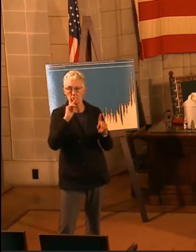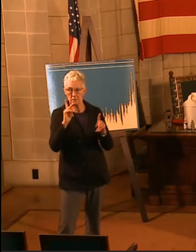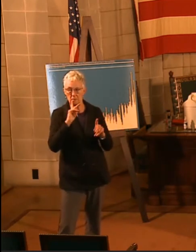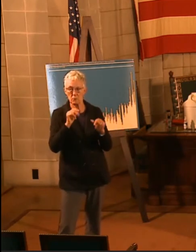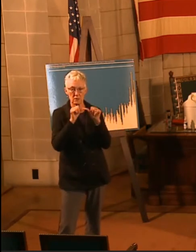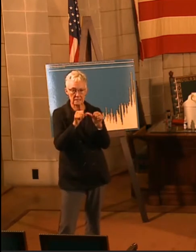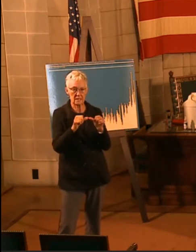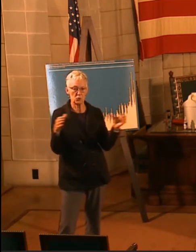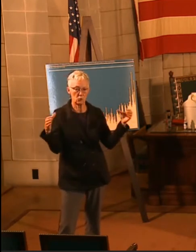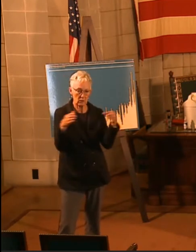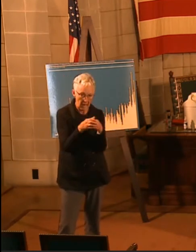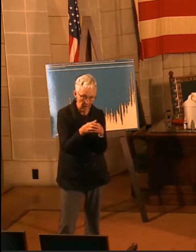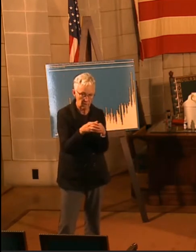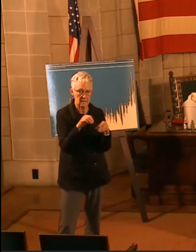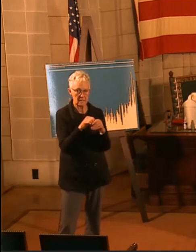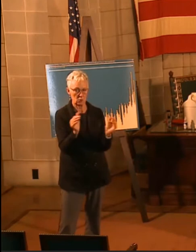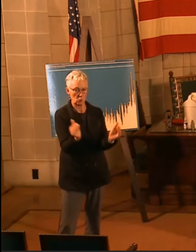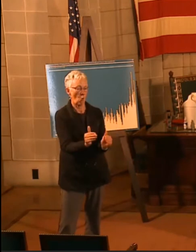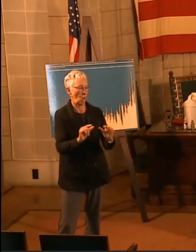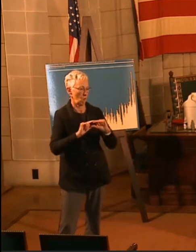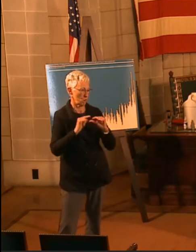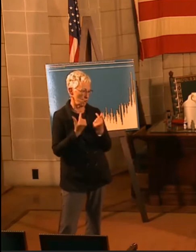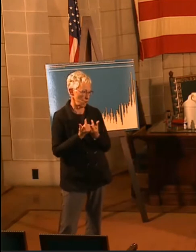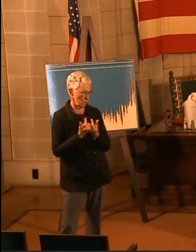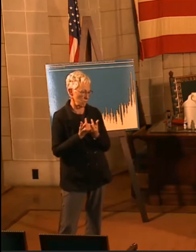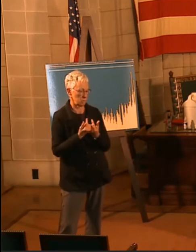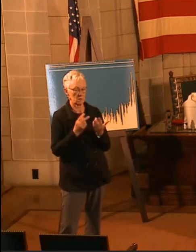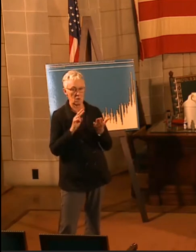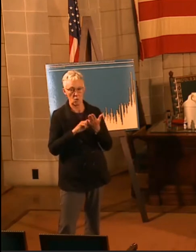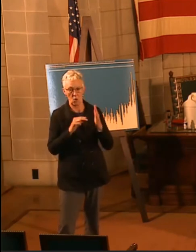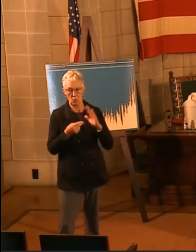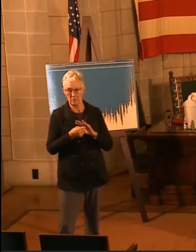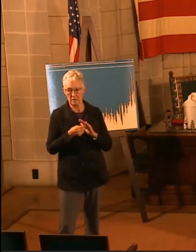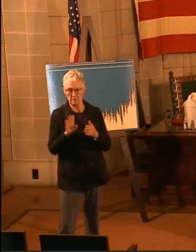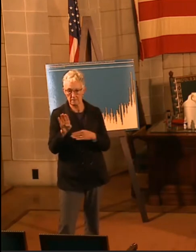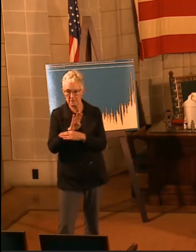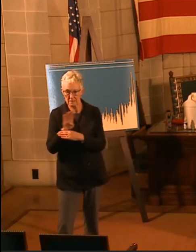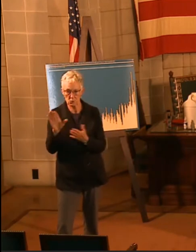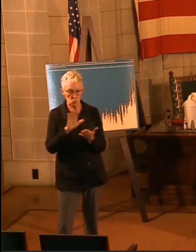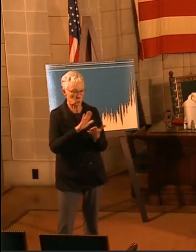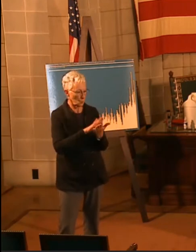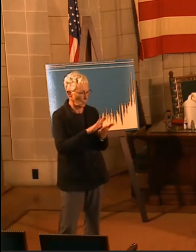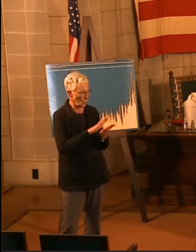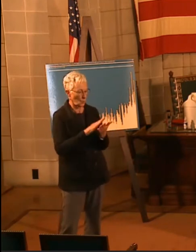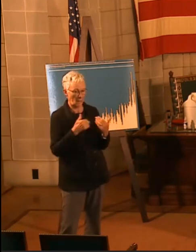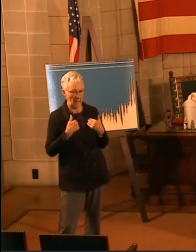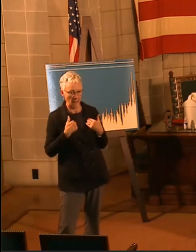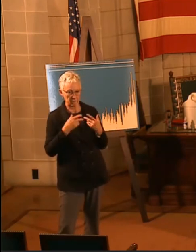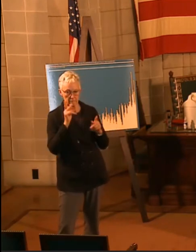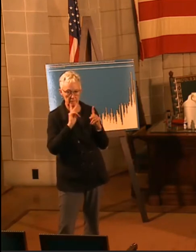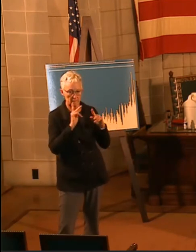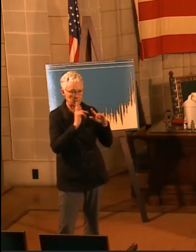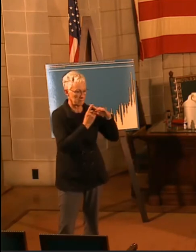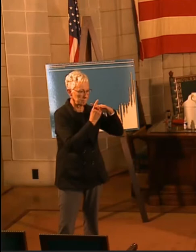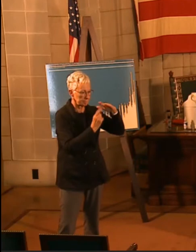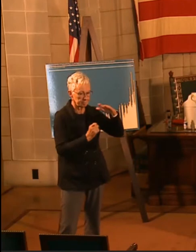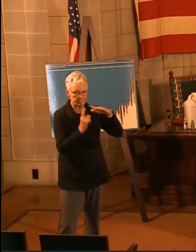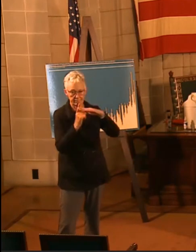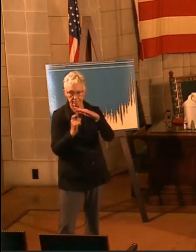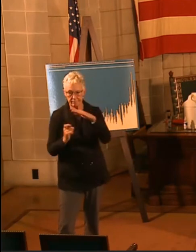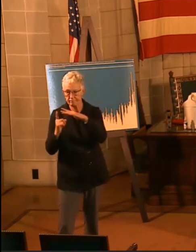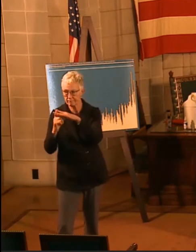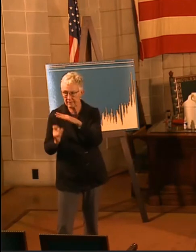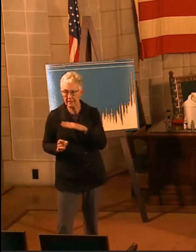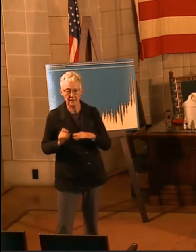This leads to staffing shortages for businesses and for schools. It leads to so many students being out of the classroom on quarantine